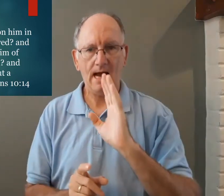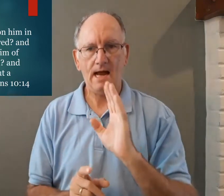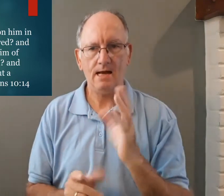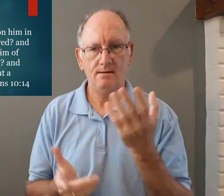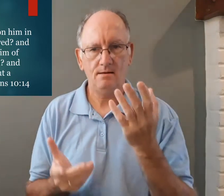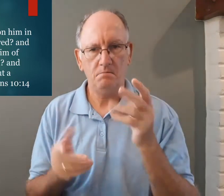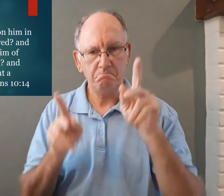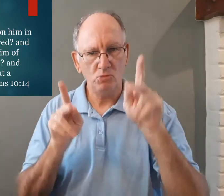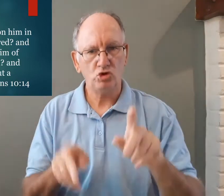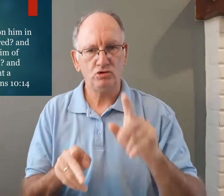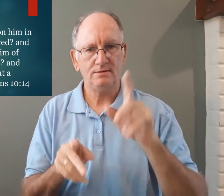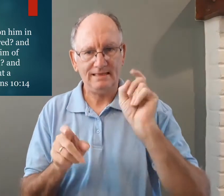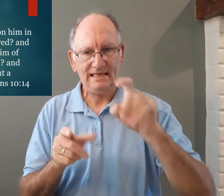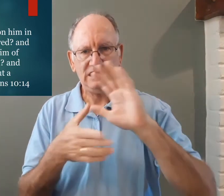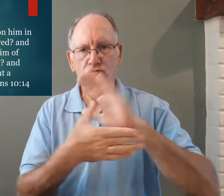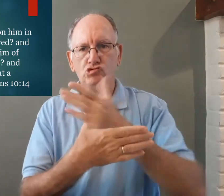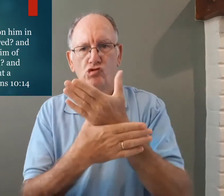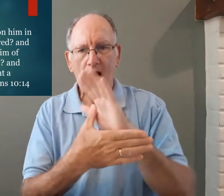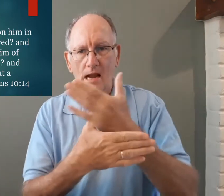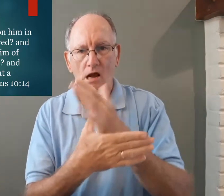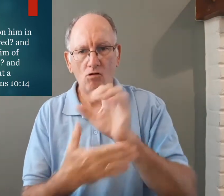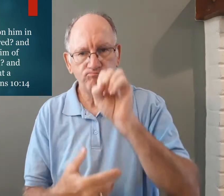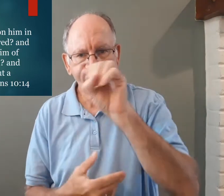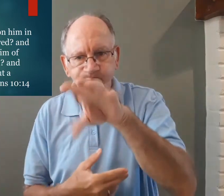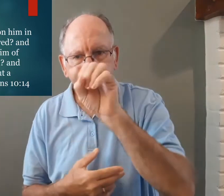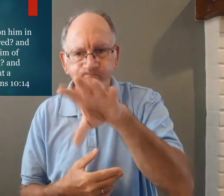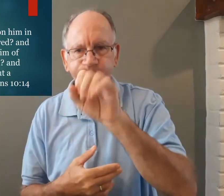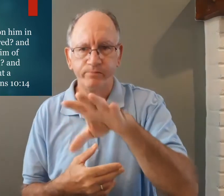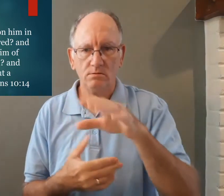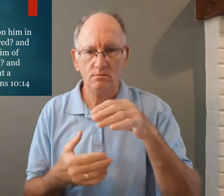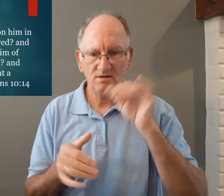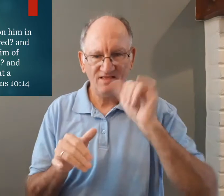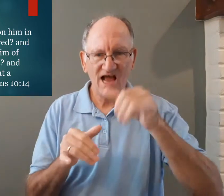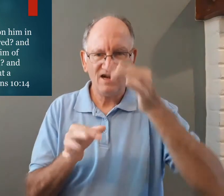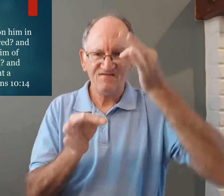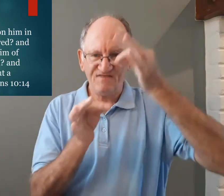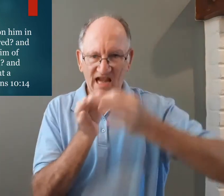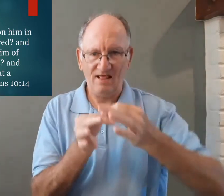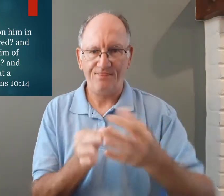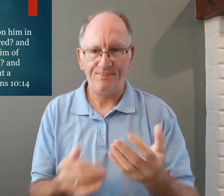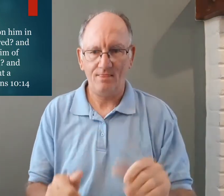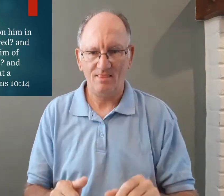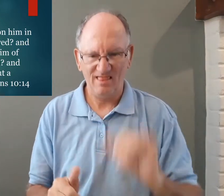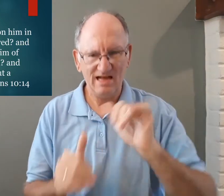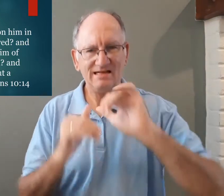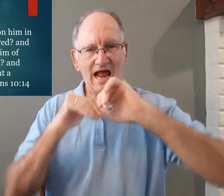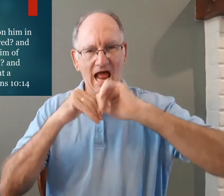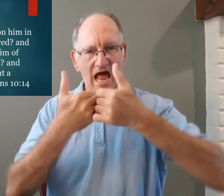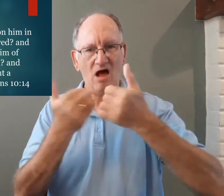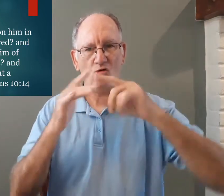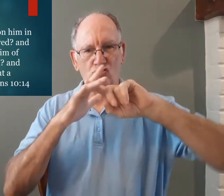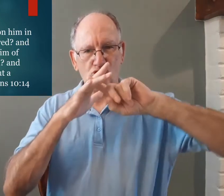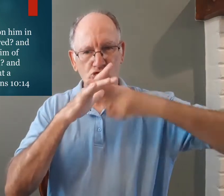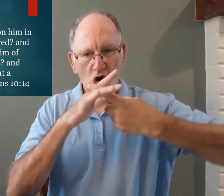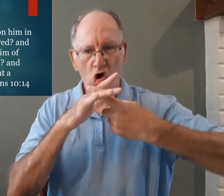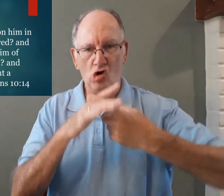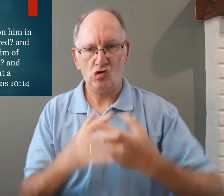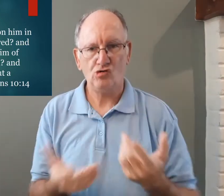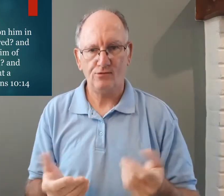believe and that comes from the word of God someone needs to share the gospel that is faith that's